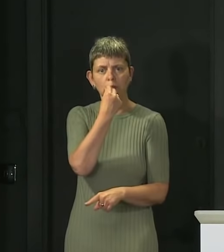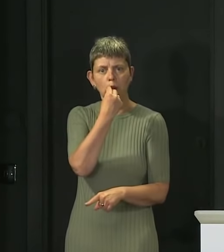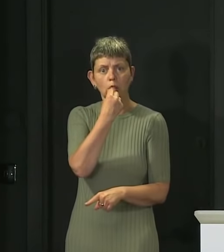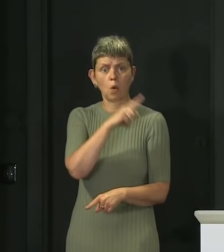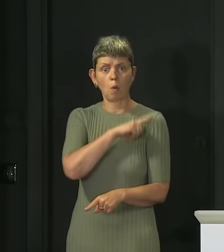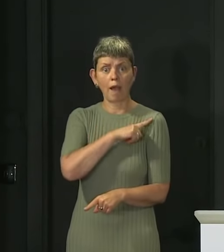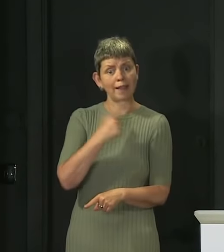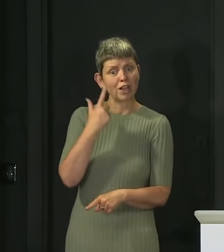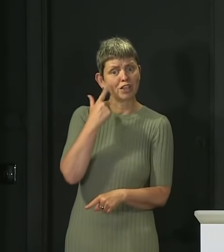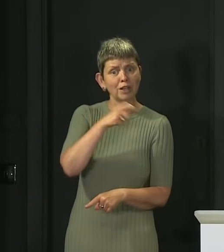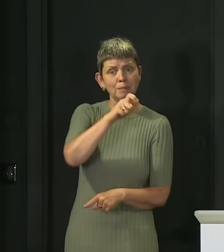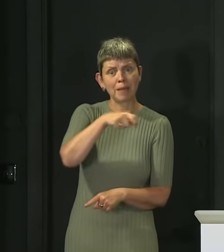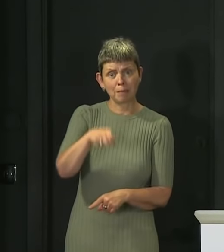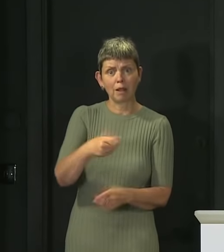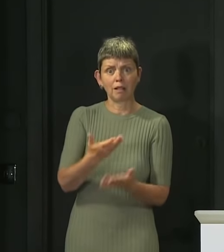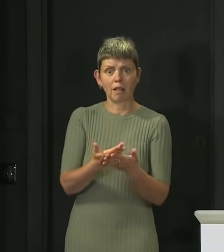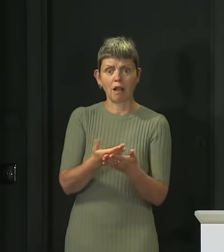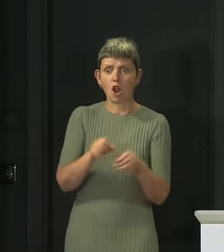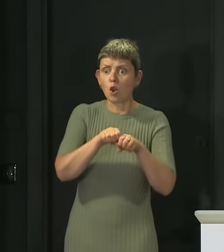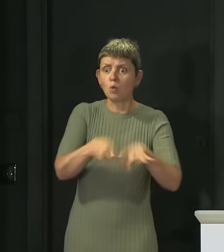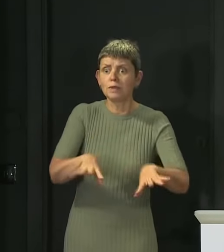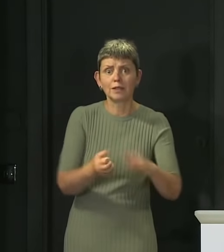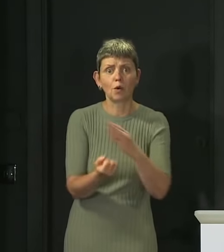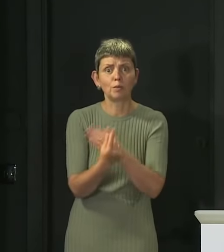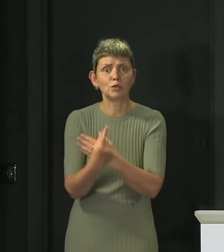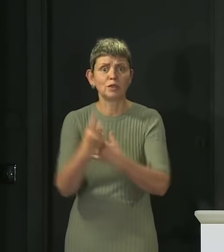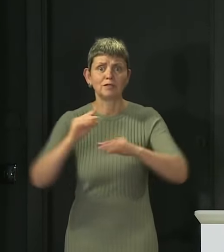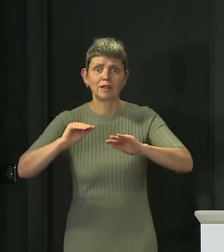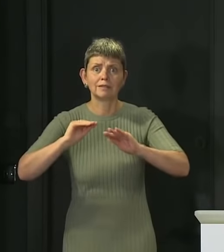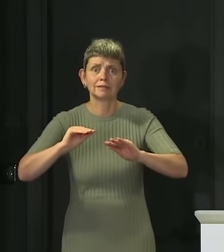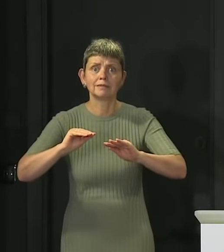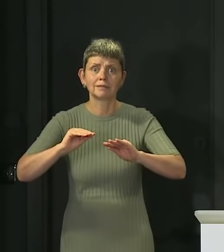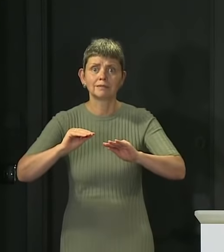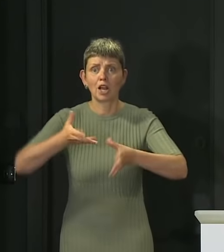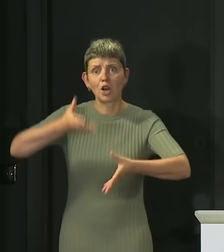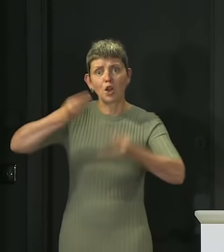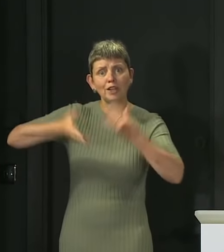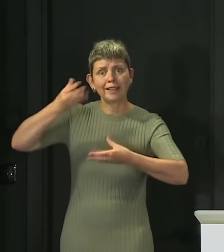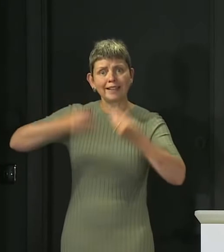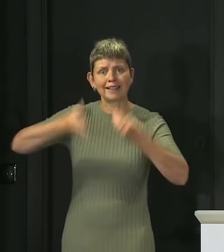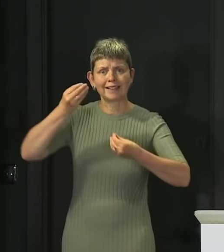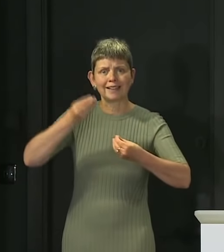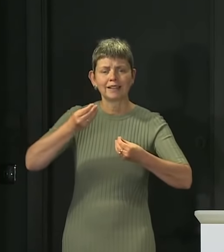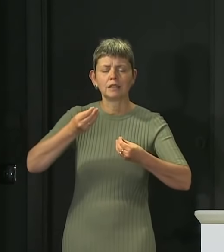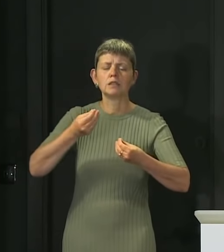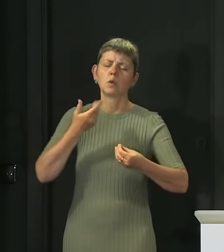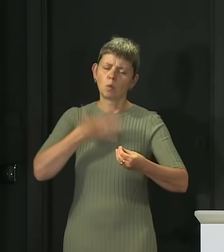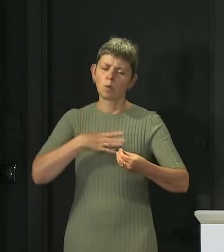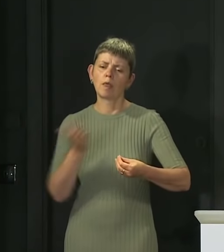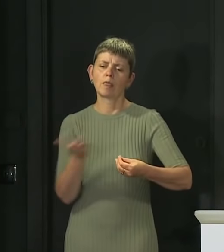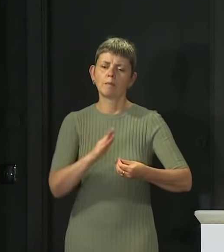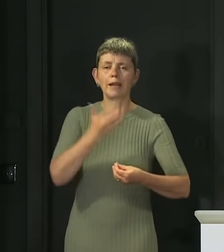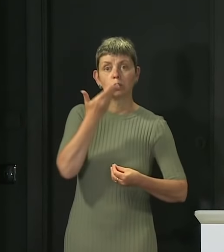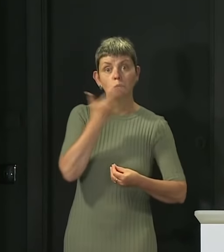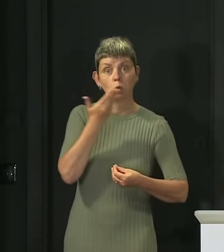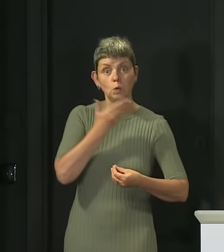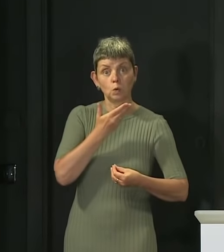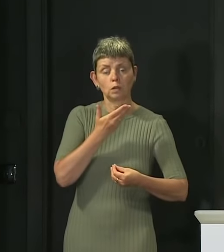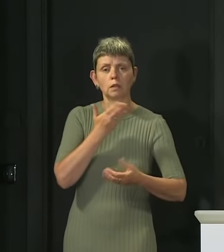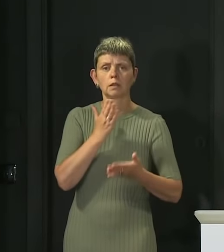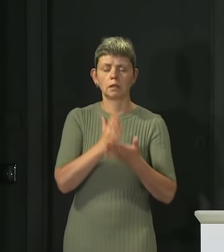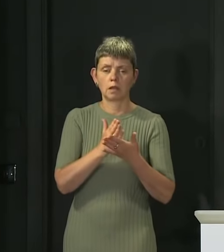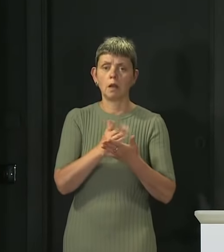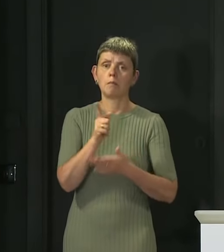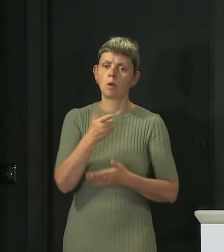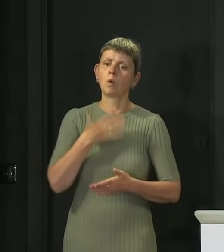losing out because of this pandemic. And the longer they are out of school, the danger is they lose out more. So let's focus on getting young people back